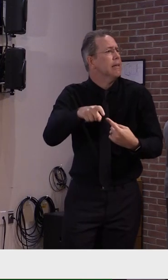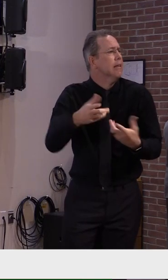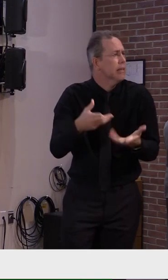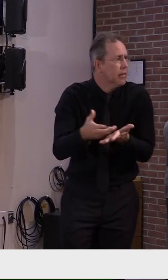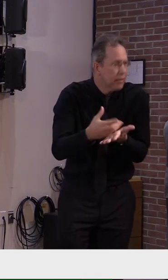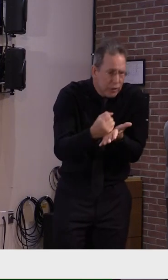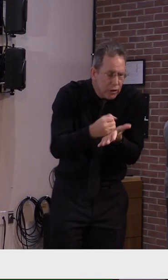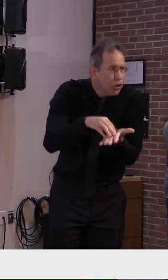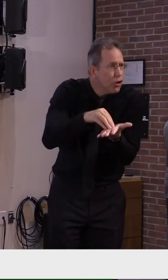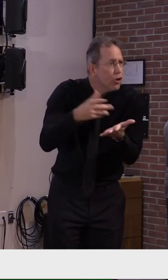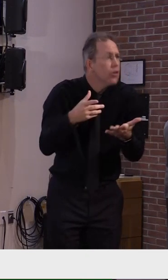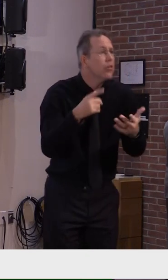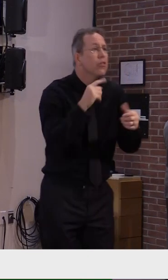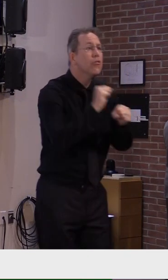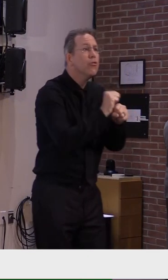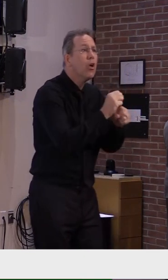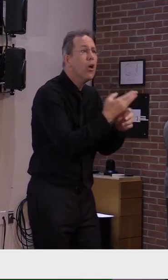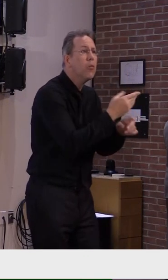are things we need.